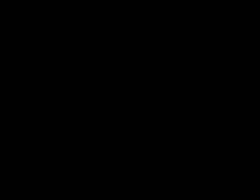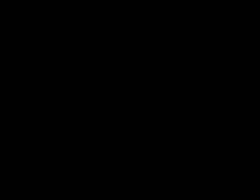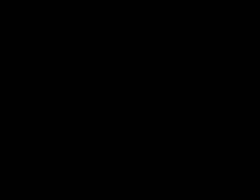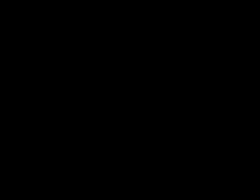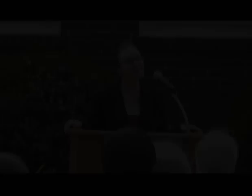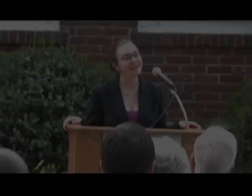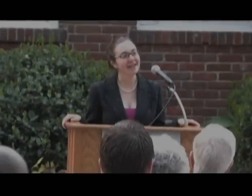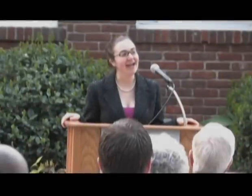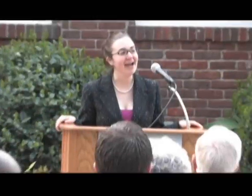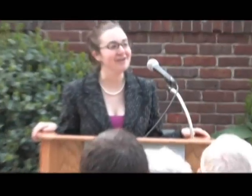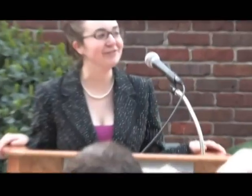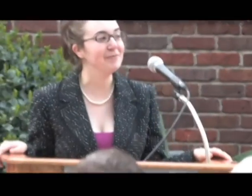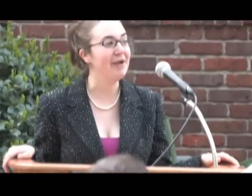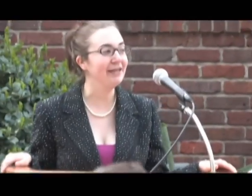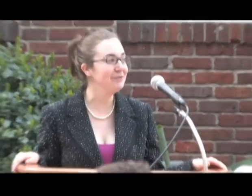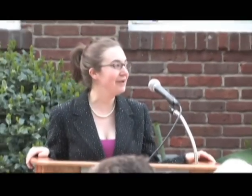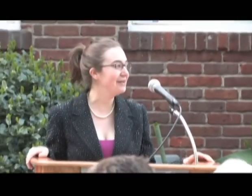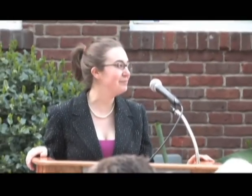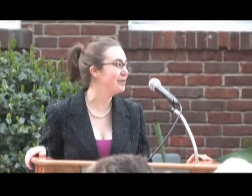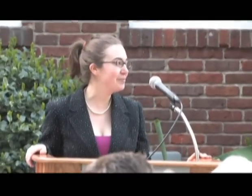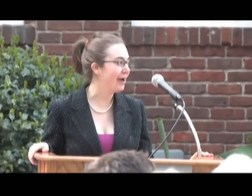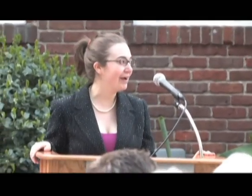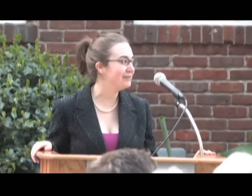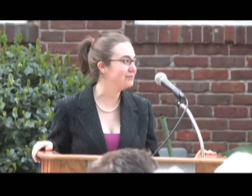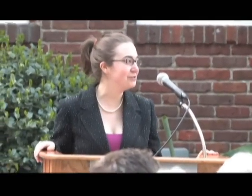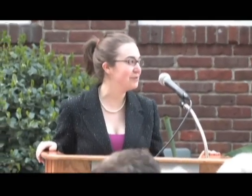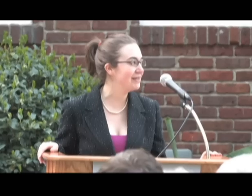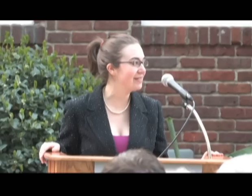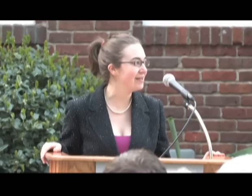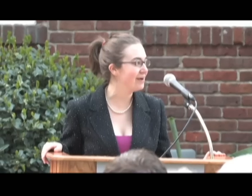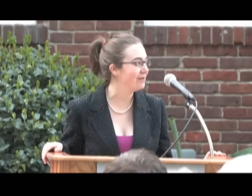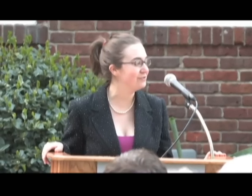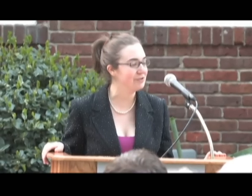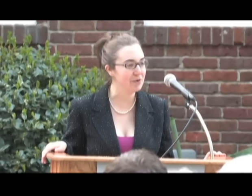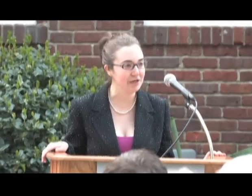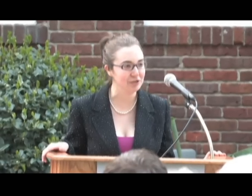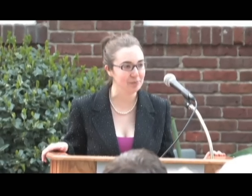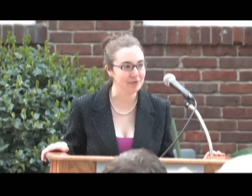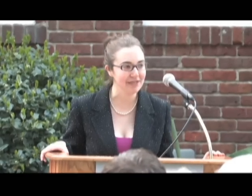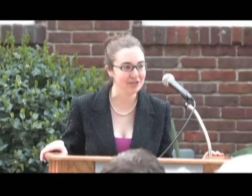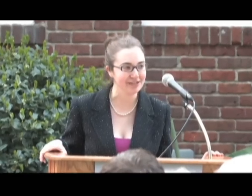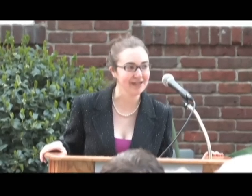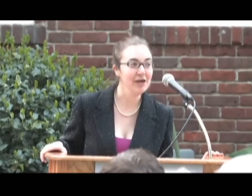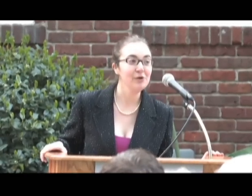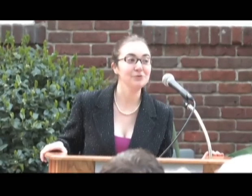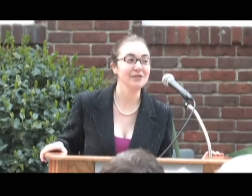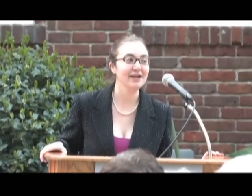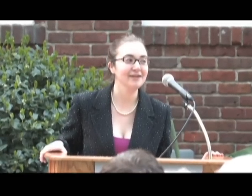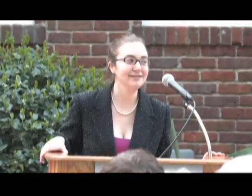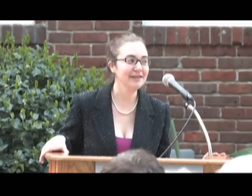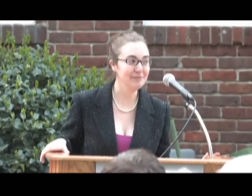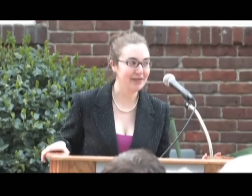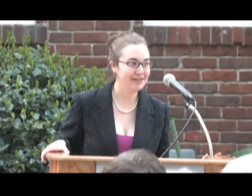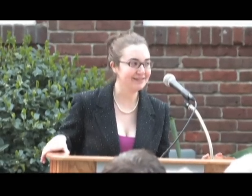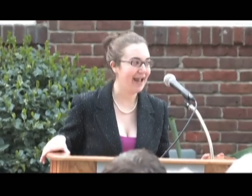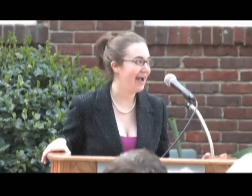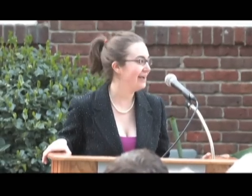Next we're going to have Maggie Wade and Bim Kyle doing their duo interpretation, so they got 2nd place at